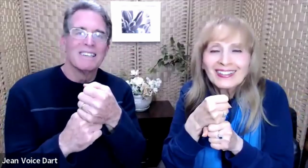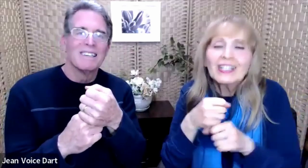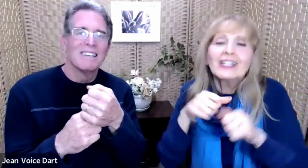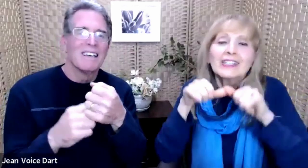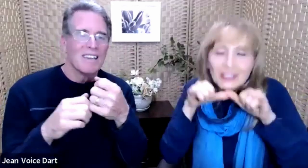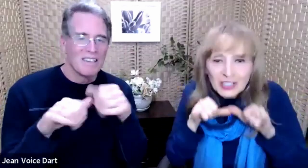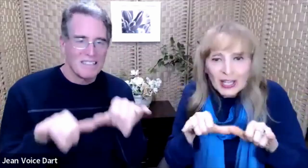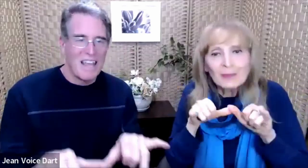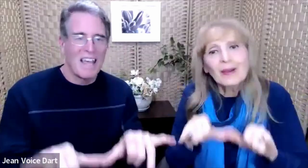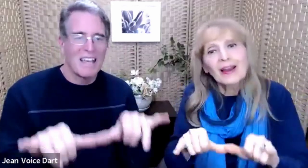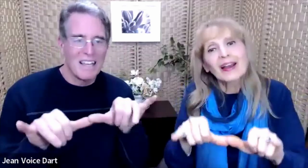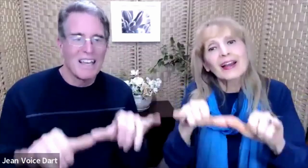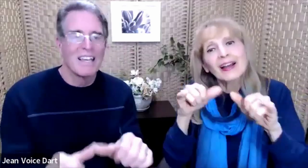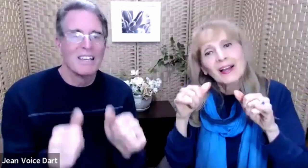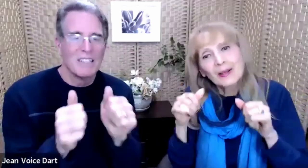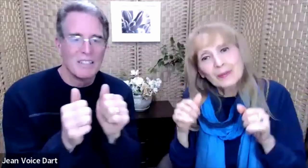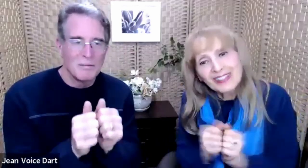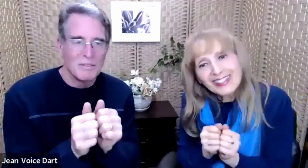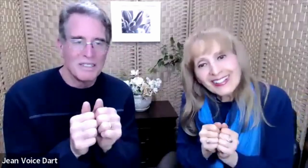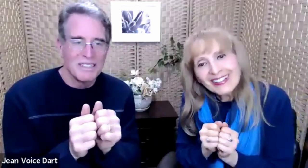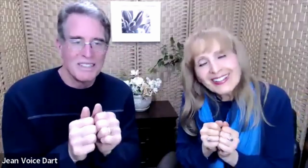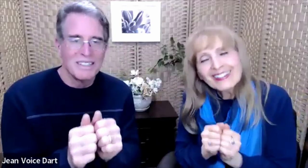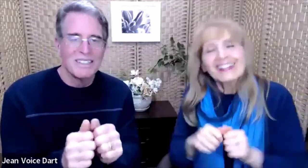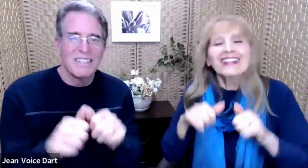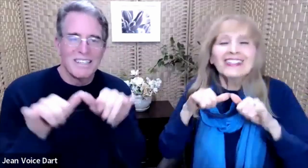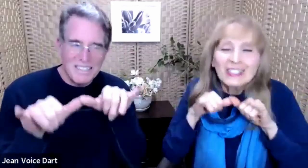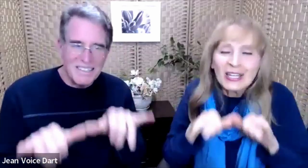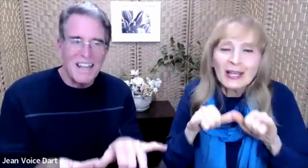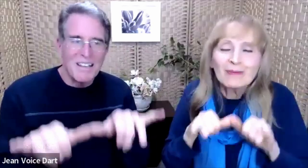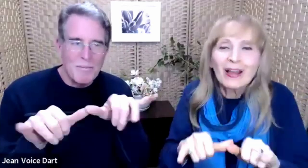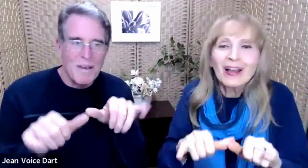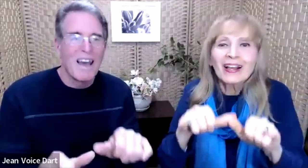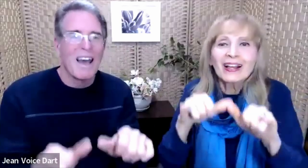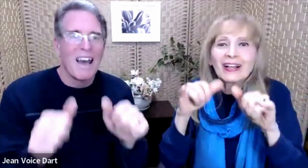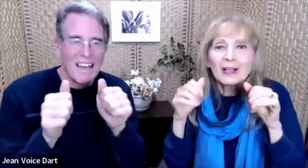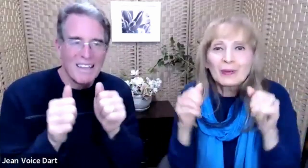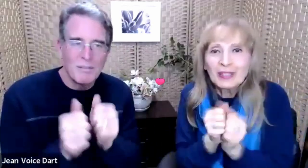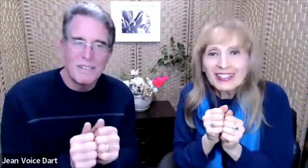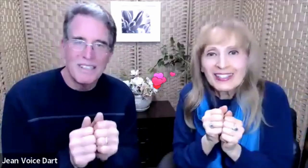Stand by me. Stand by me.